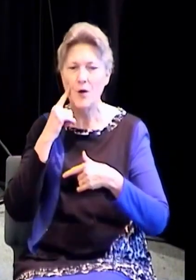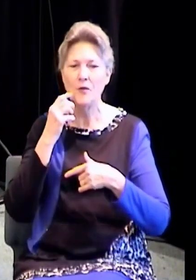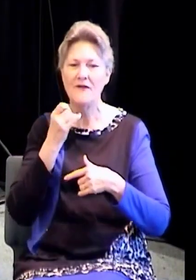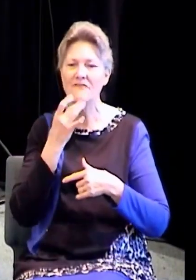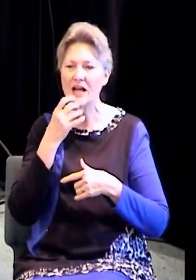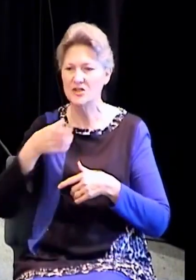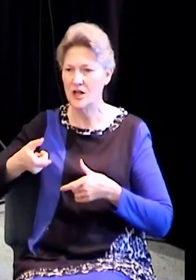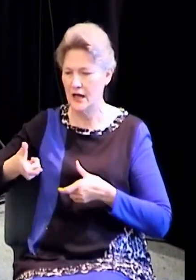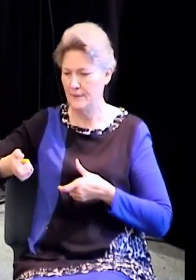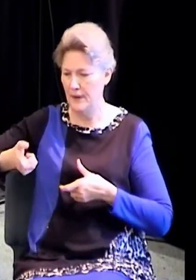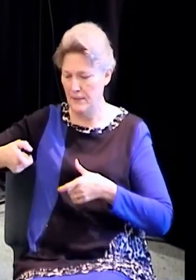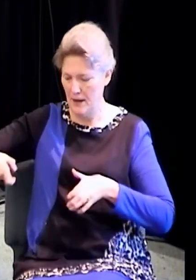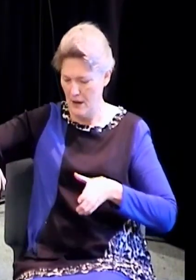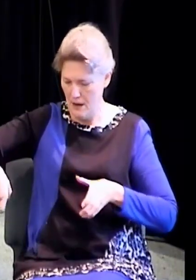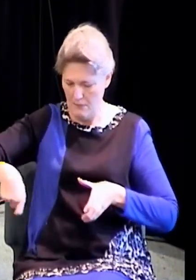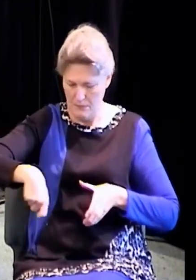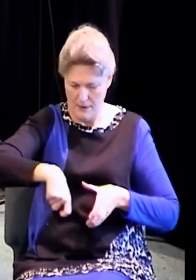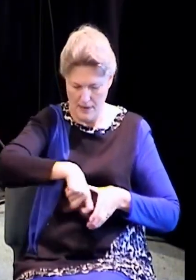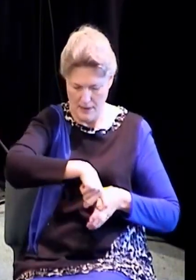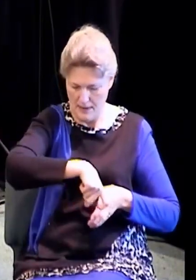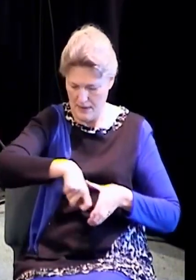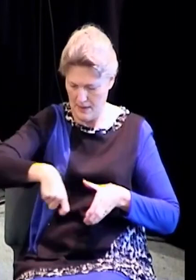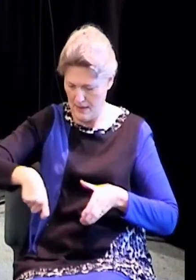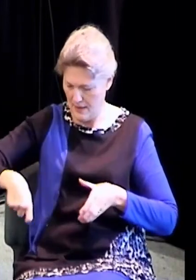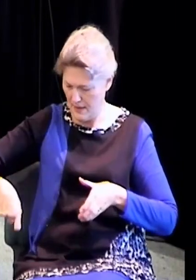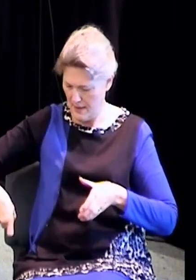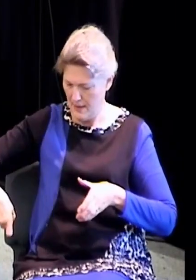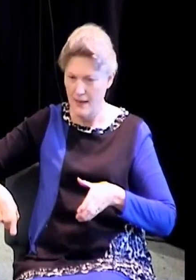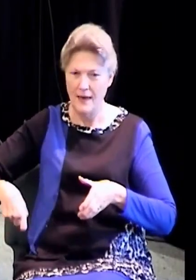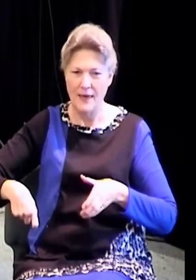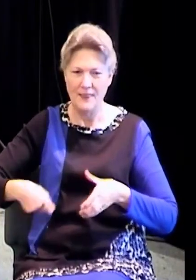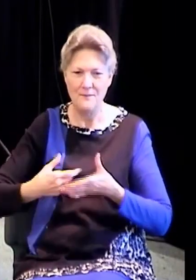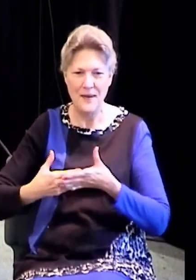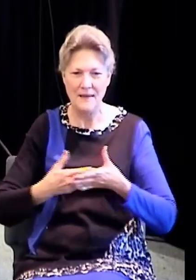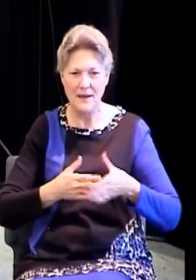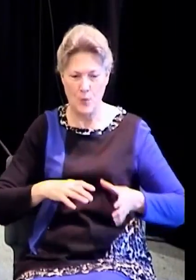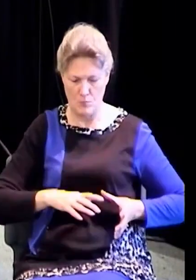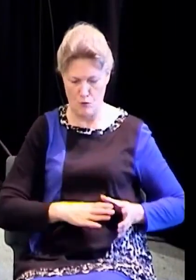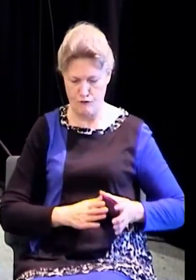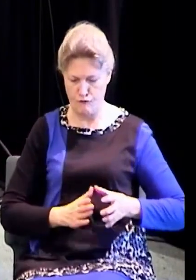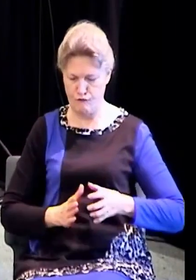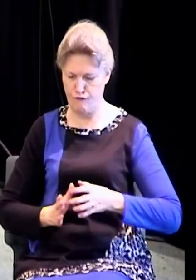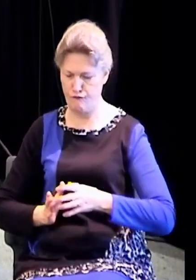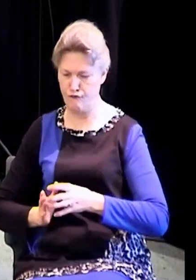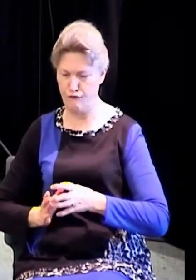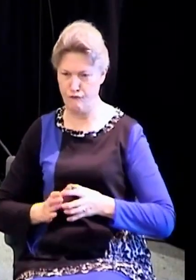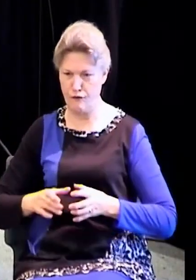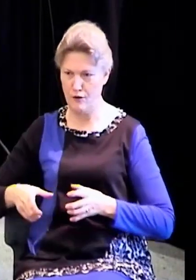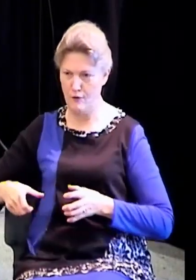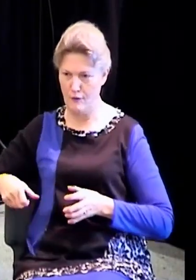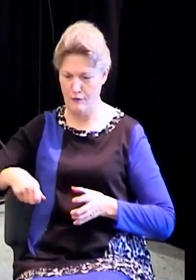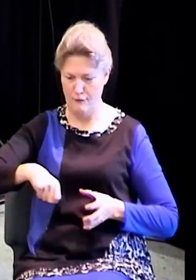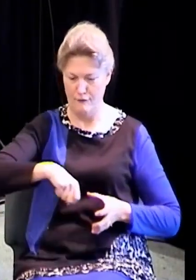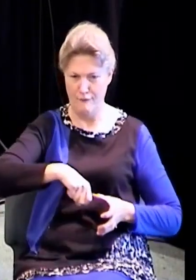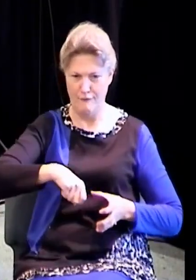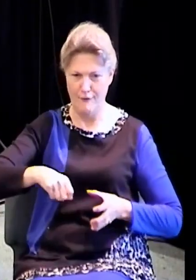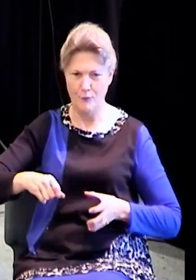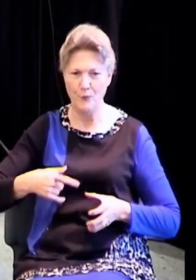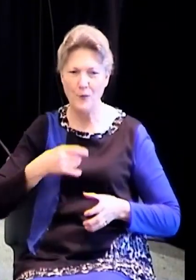turn and move and be like, you know what, I'm trying to sleep. Could you give me another few minutes? But the sight changes. It's